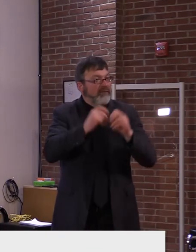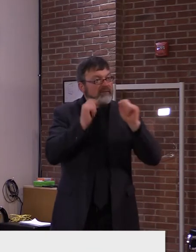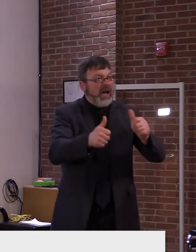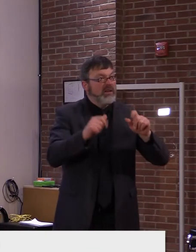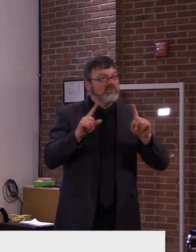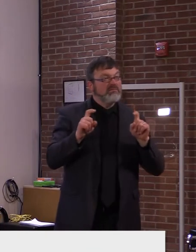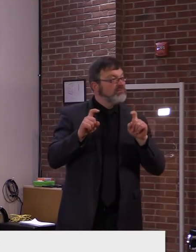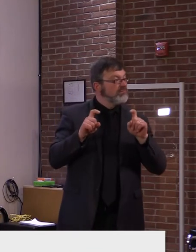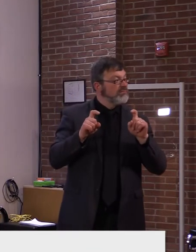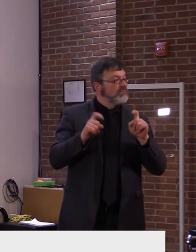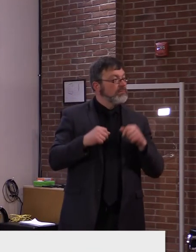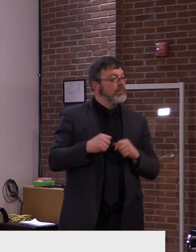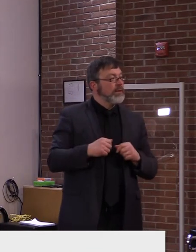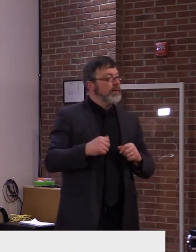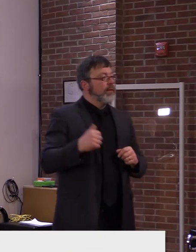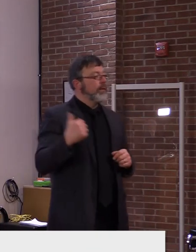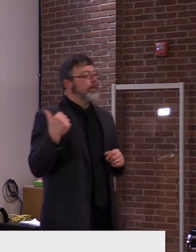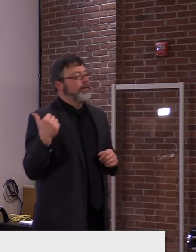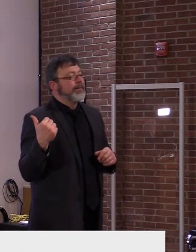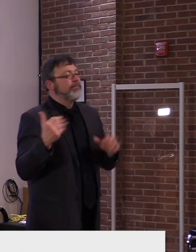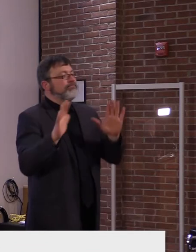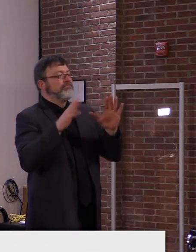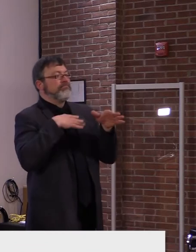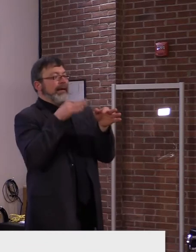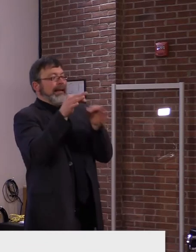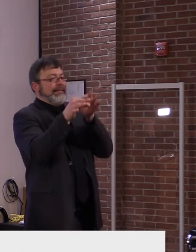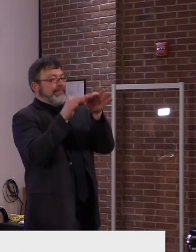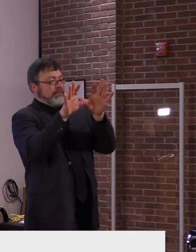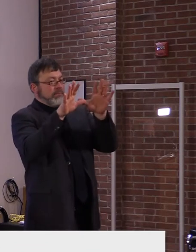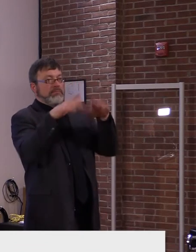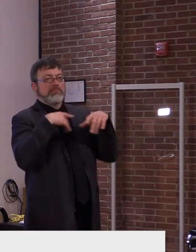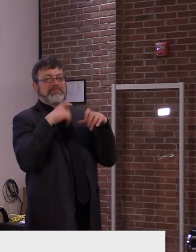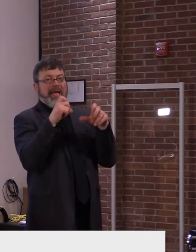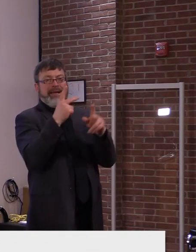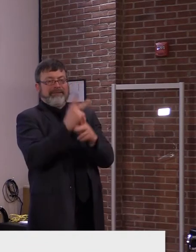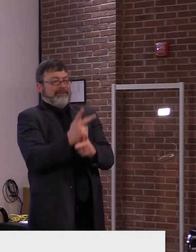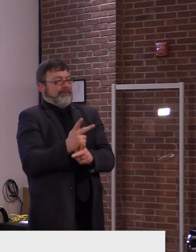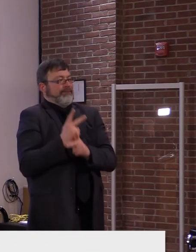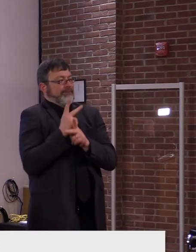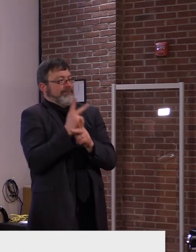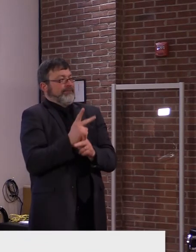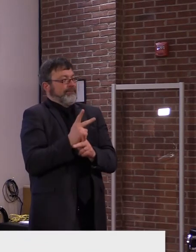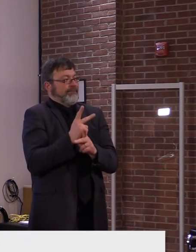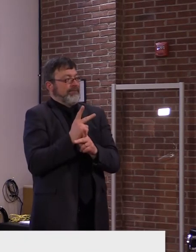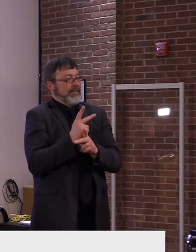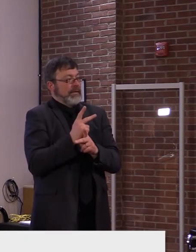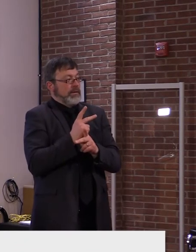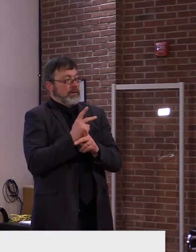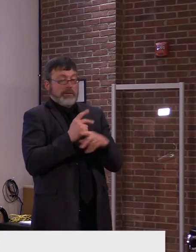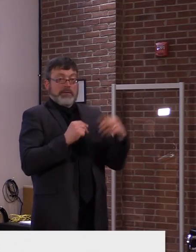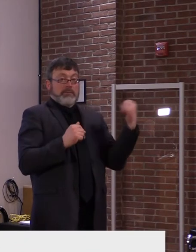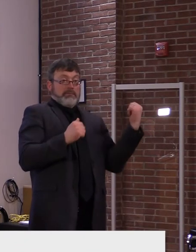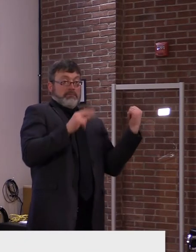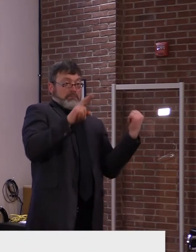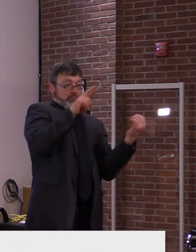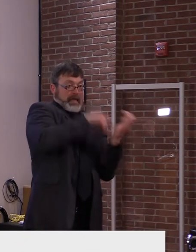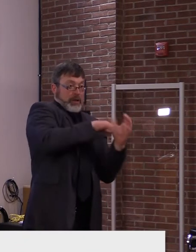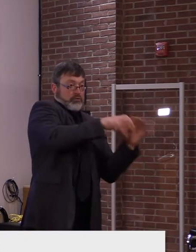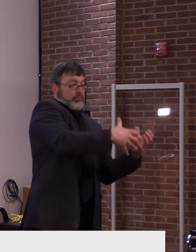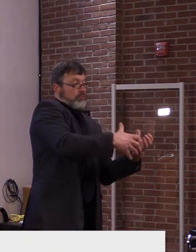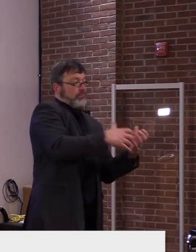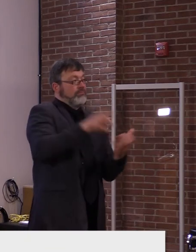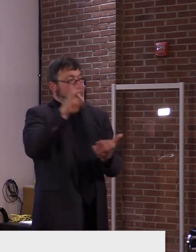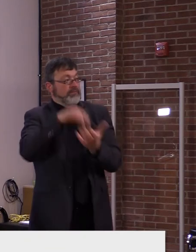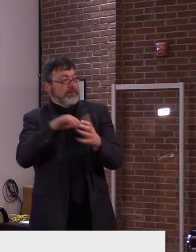John, uh, because it's one time. It's a one-time bump. Uh, so we're, we're figuring it into our calculations in